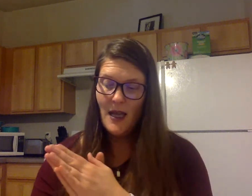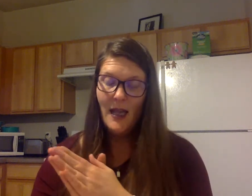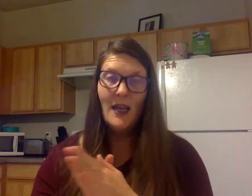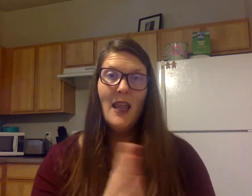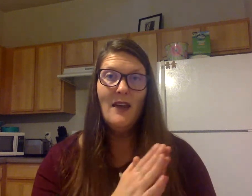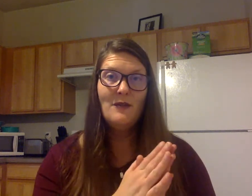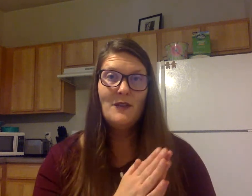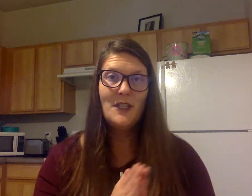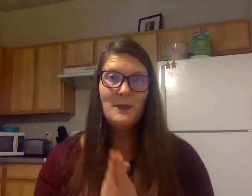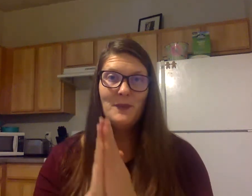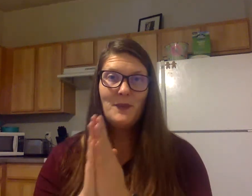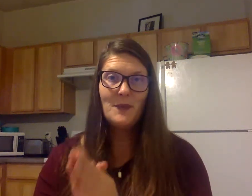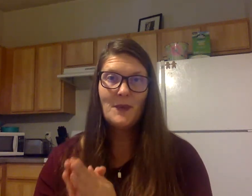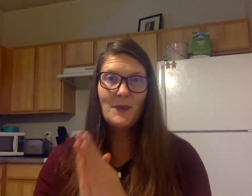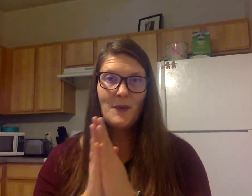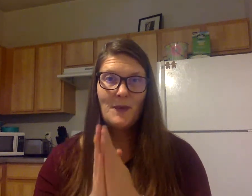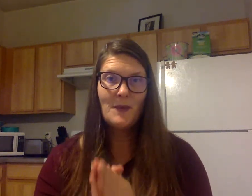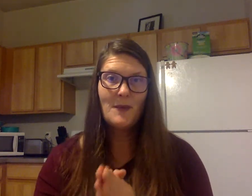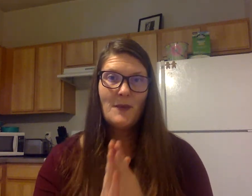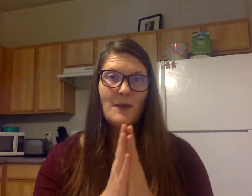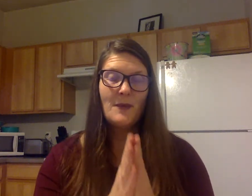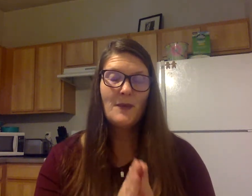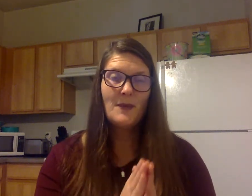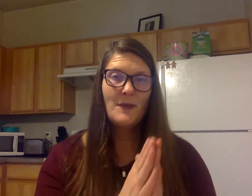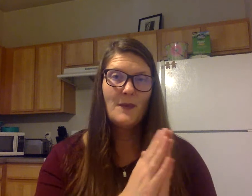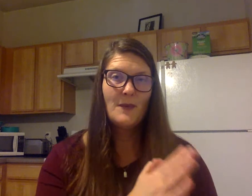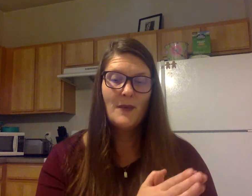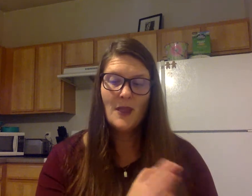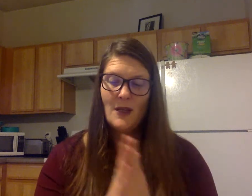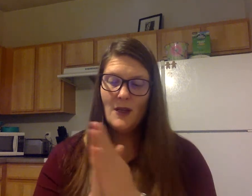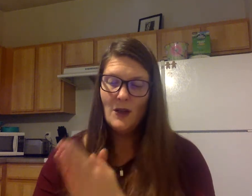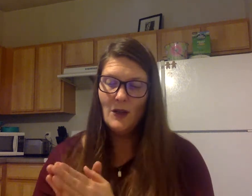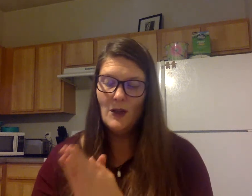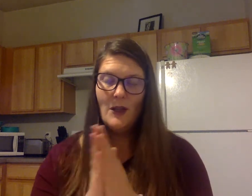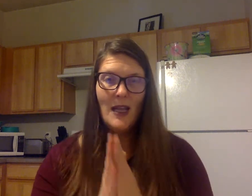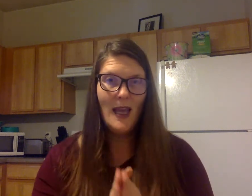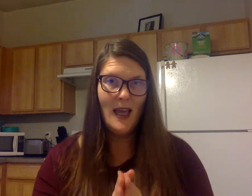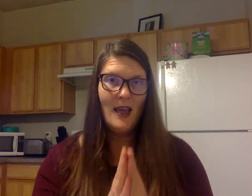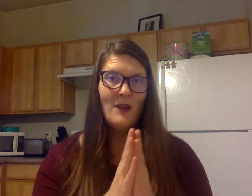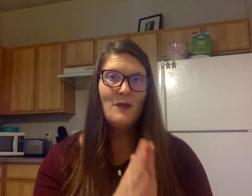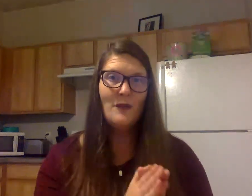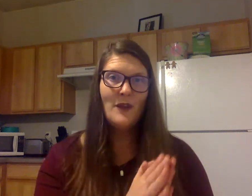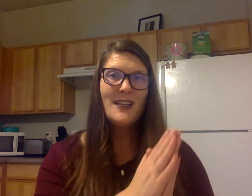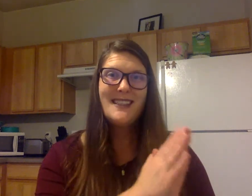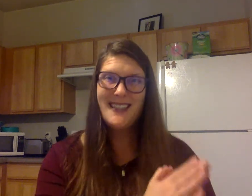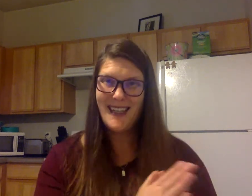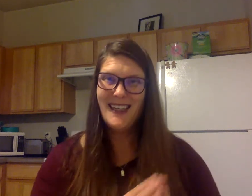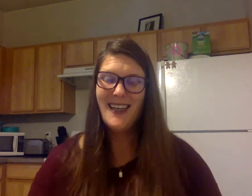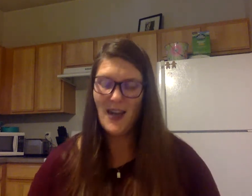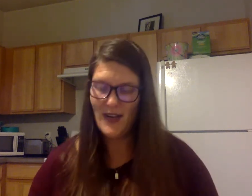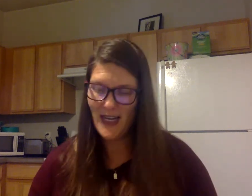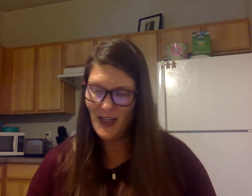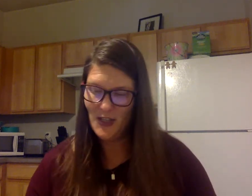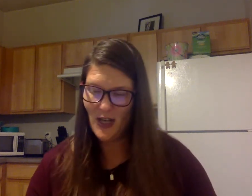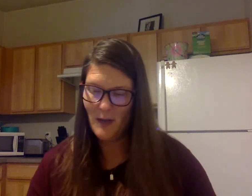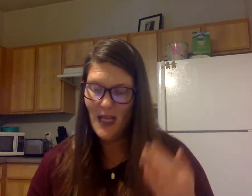We'll get your choppers ready to chop my